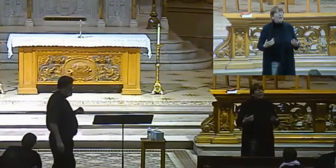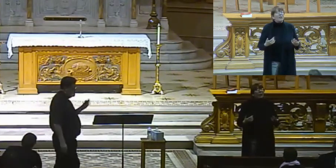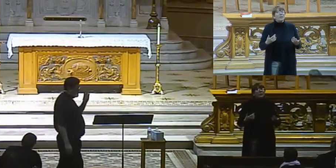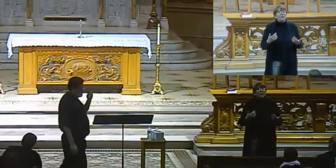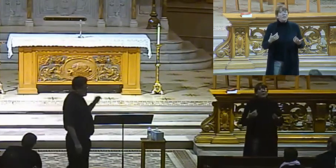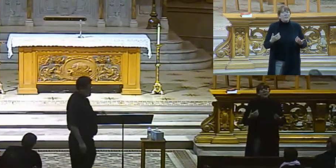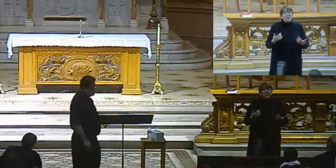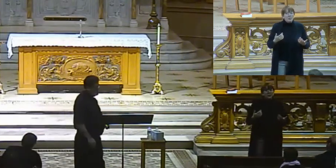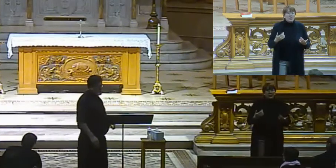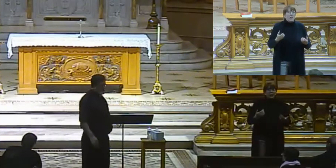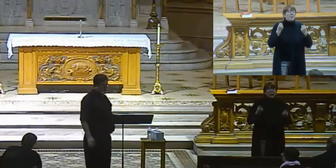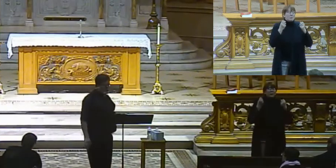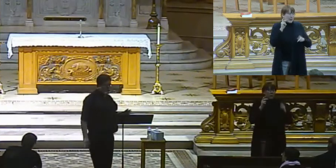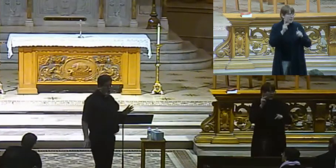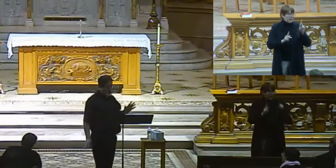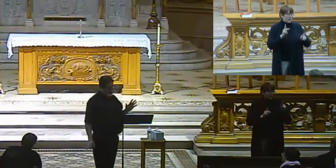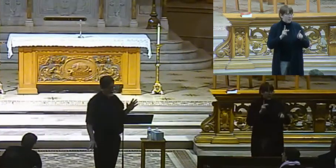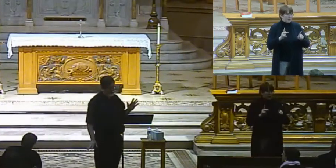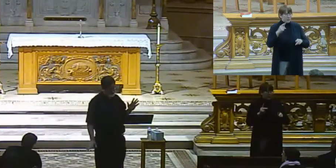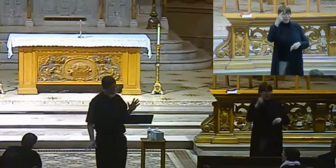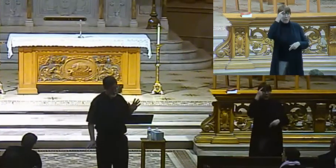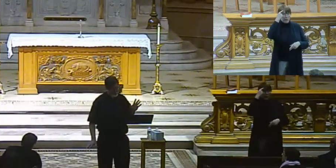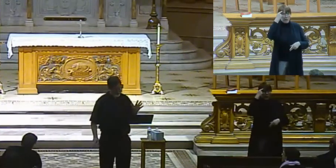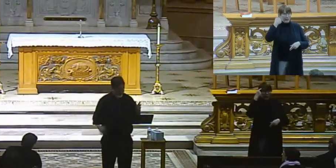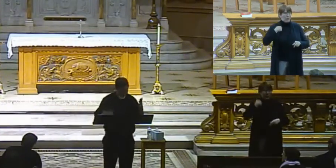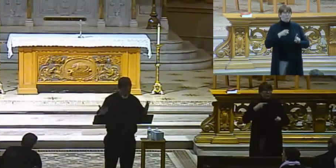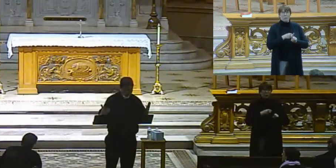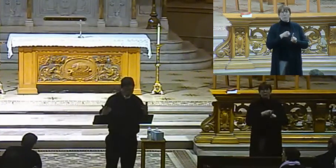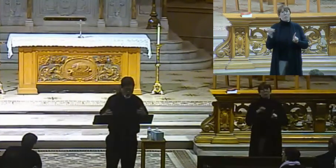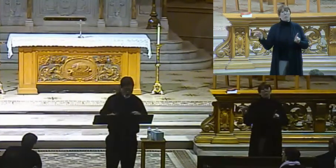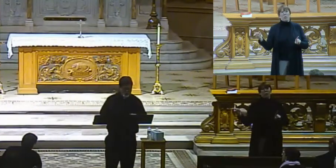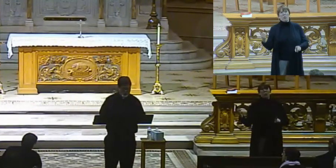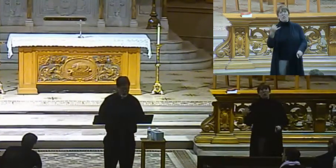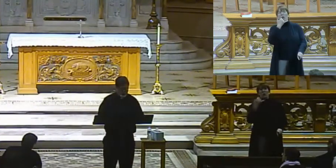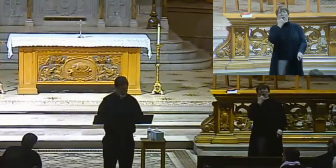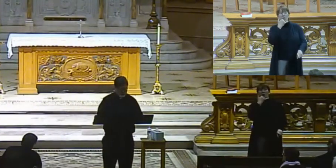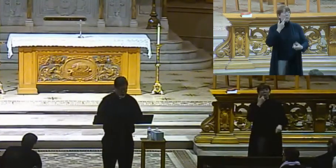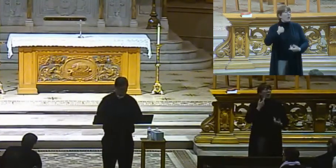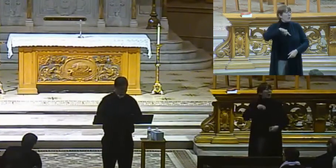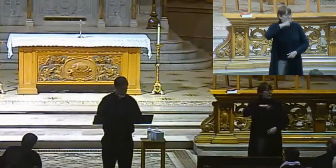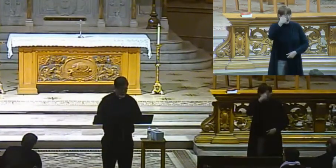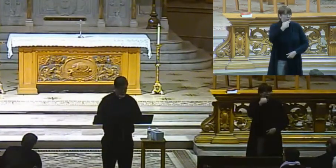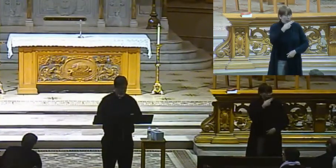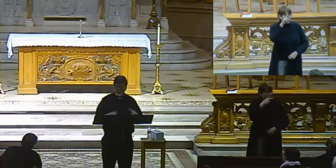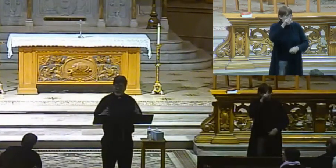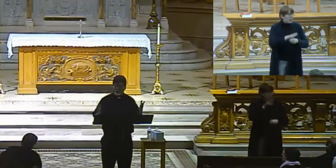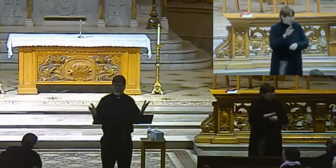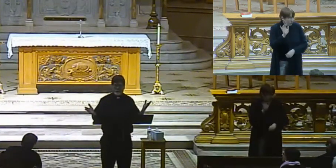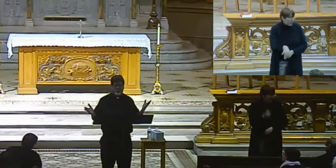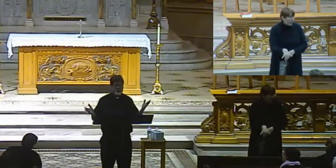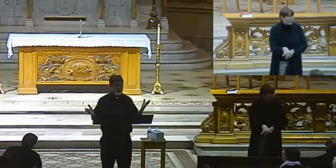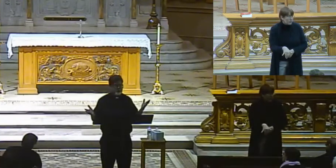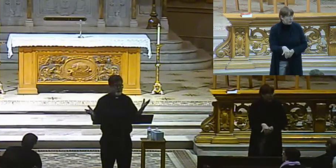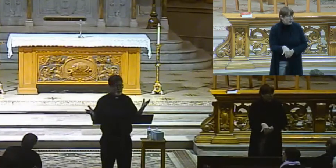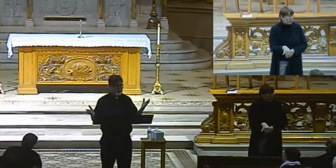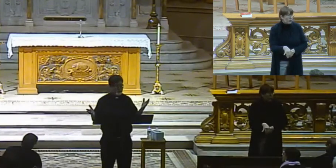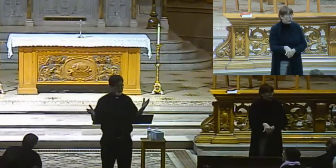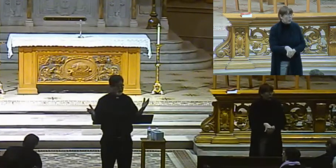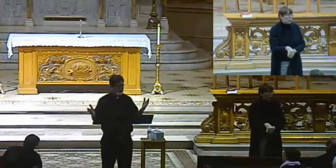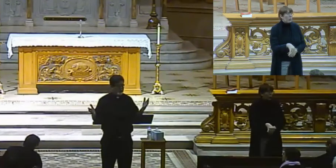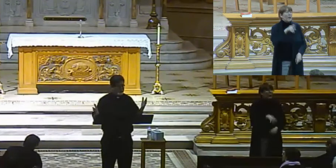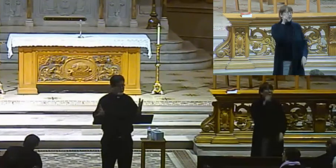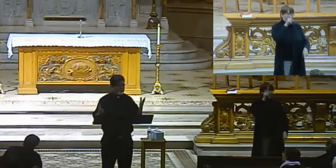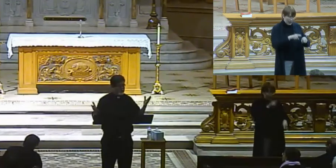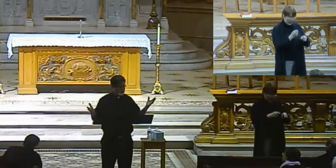who think that we, as Catholics, are way off base with that, but that's what we believe. We still believe that there's no salvation outside the church.